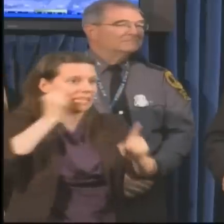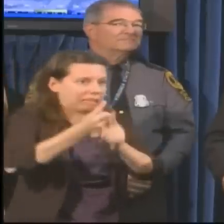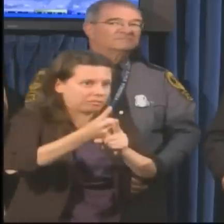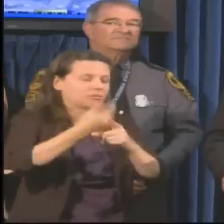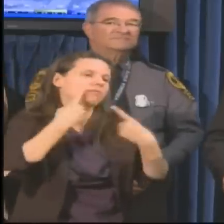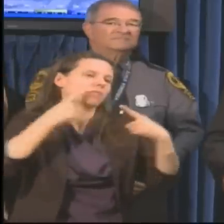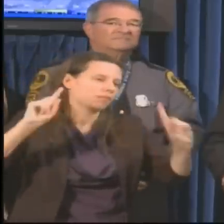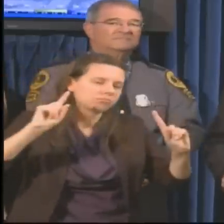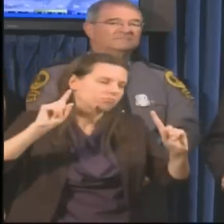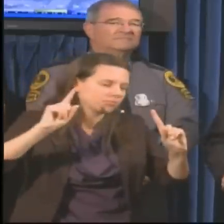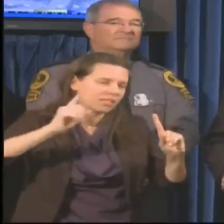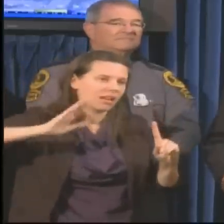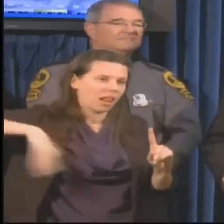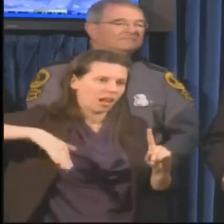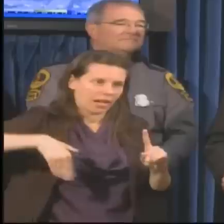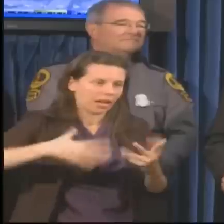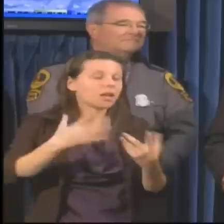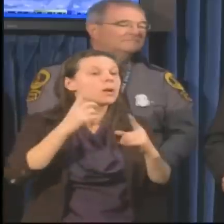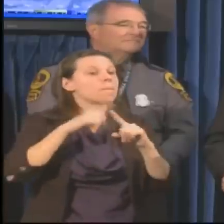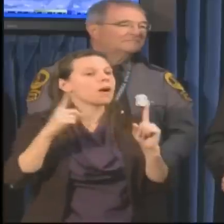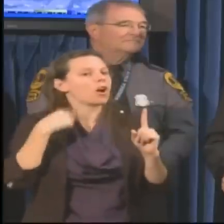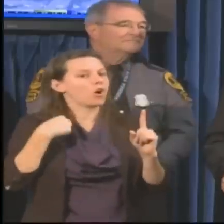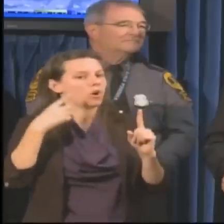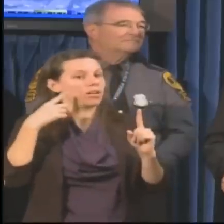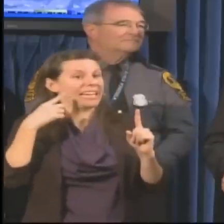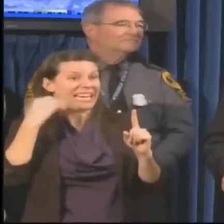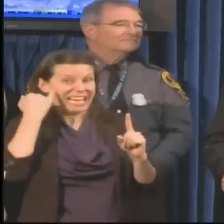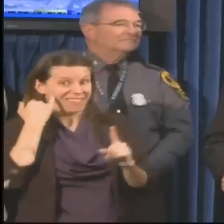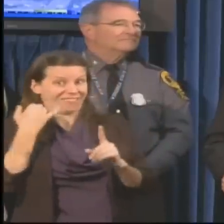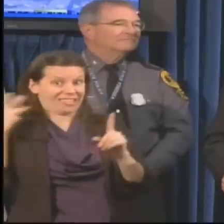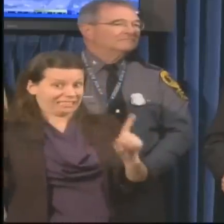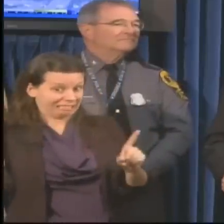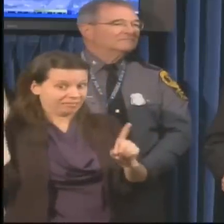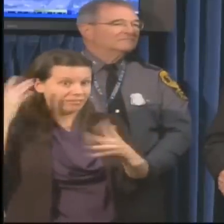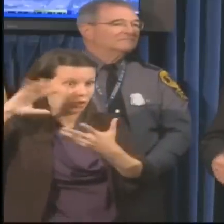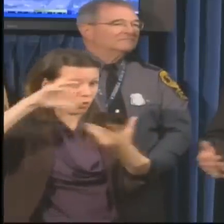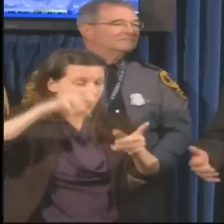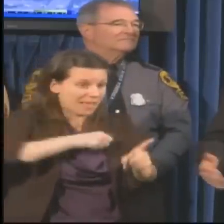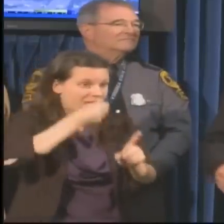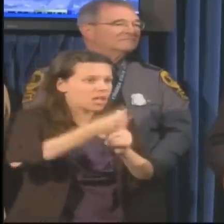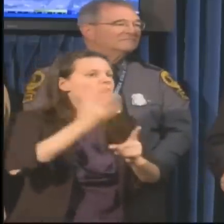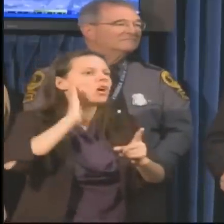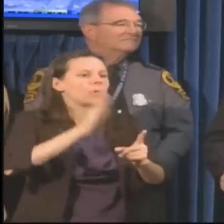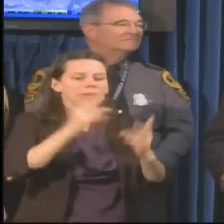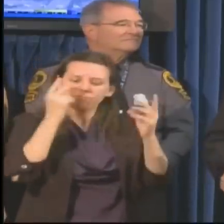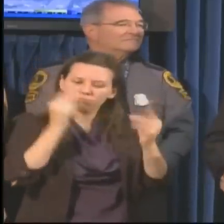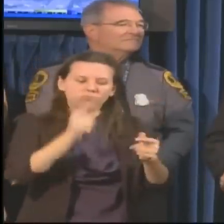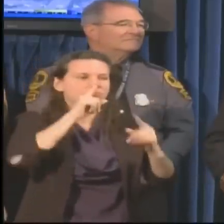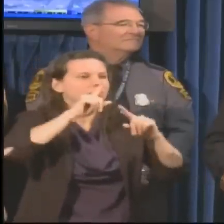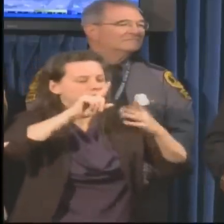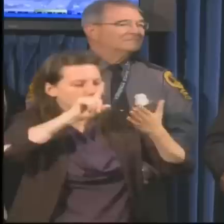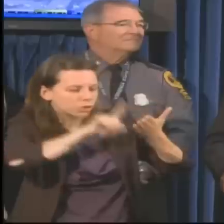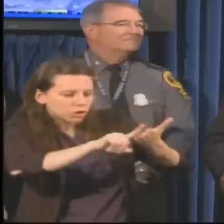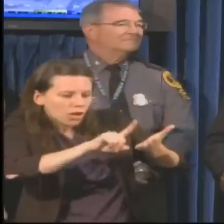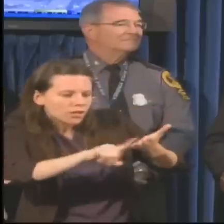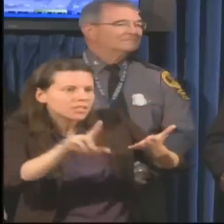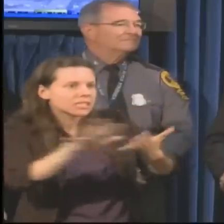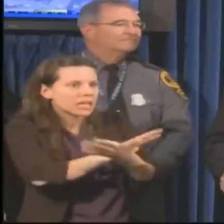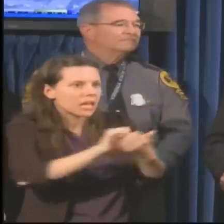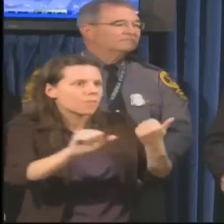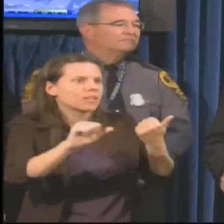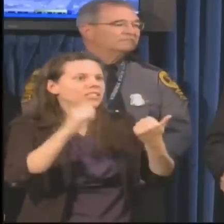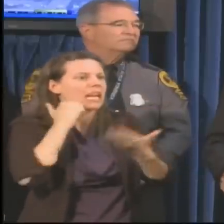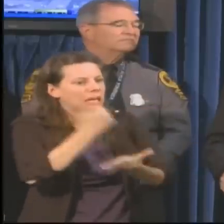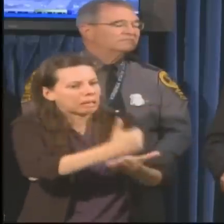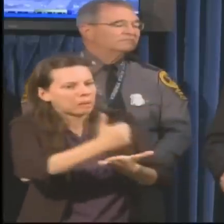as soon as possible doing our damage assessments and making an application, if needed, for public assistance,